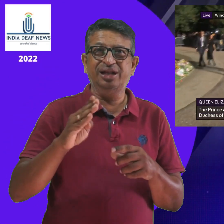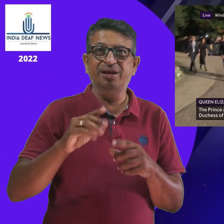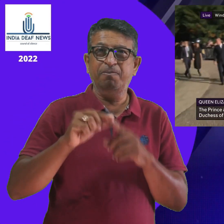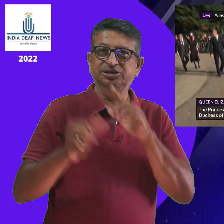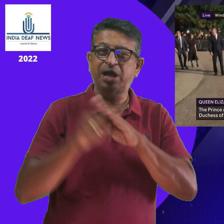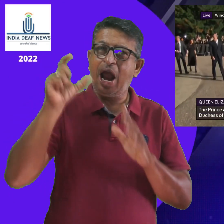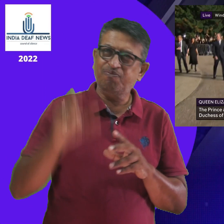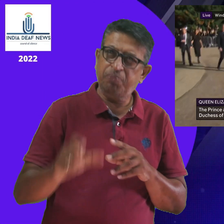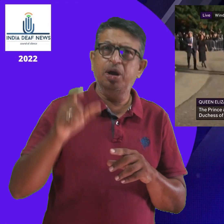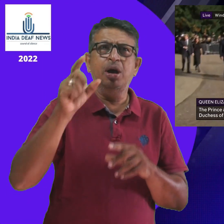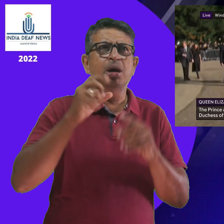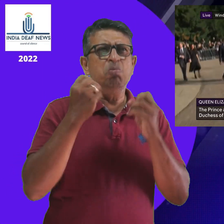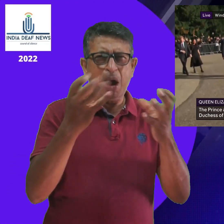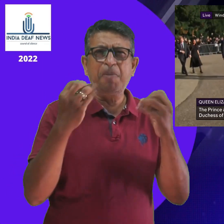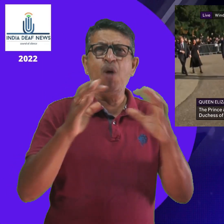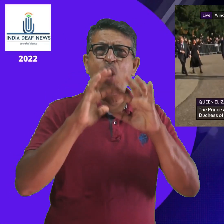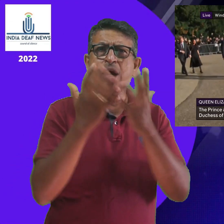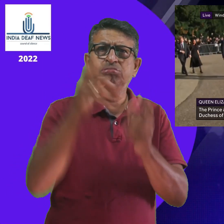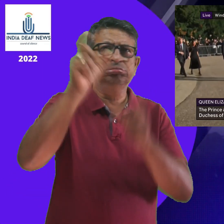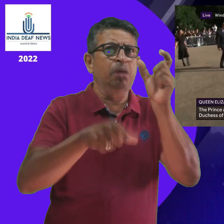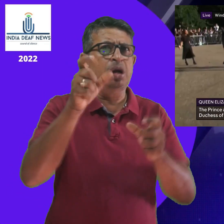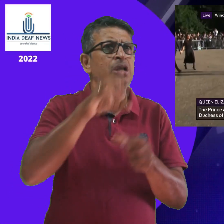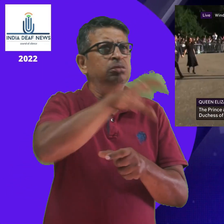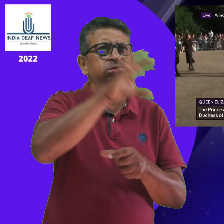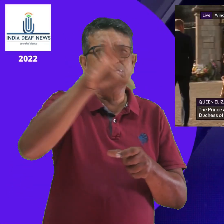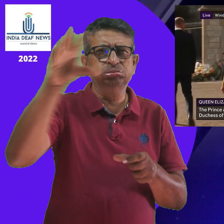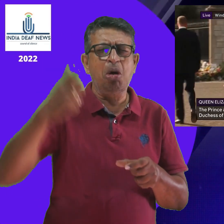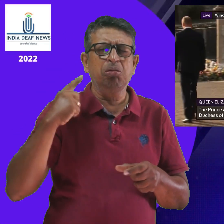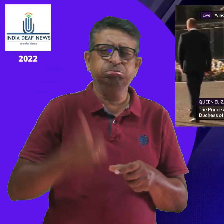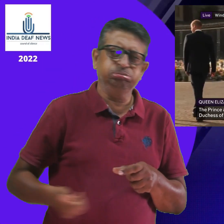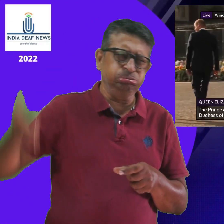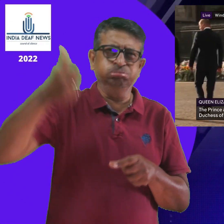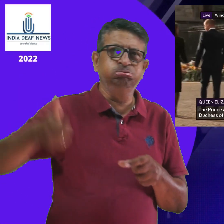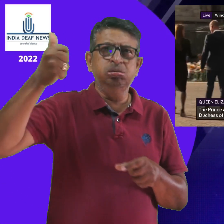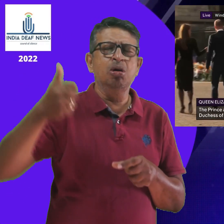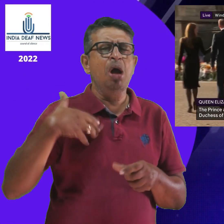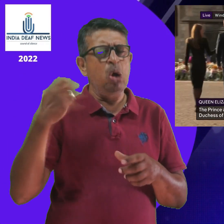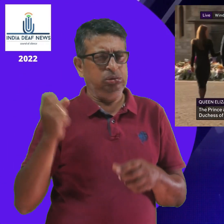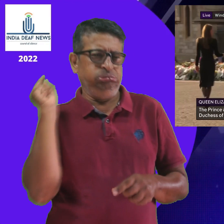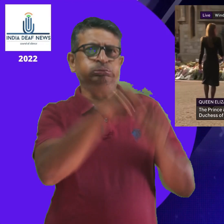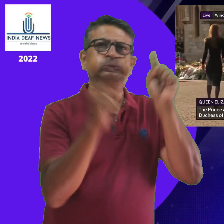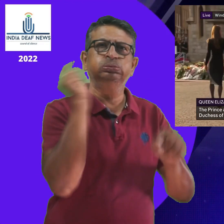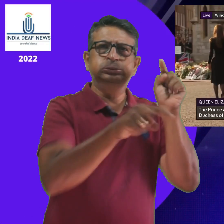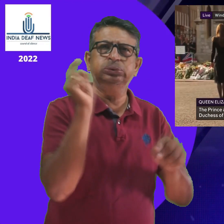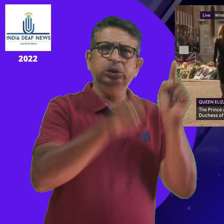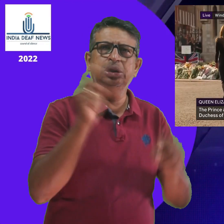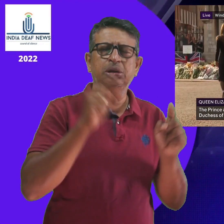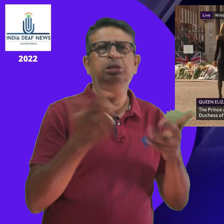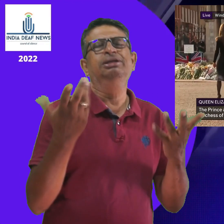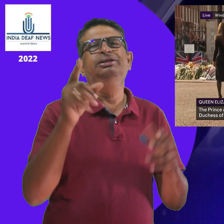to come out from those gates at Windsor to come and look at the flowers. We were not expecting Harry and Meghan to be with them. And this really is a moment because